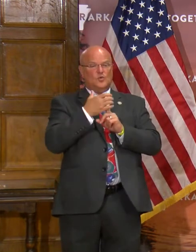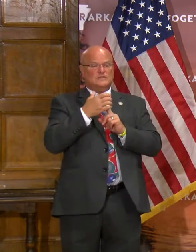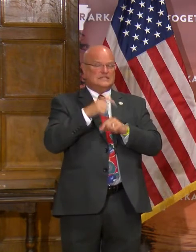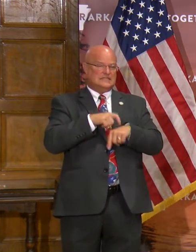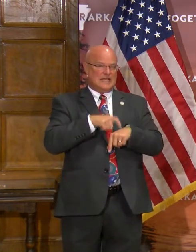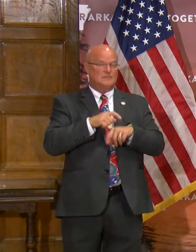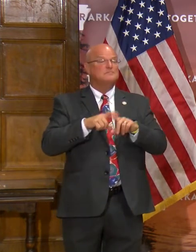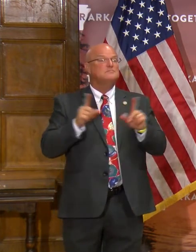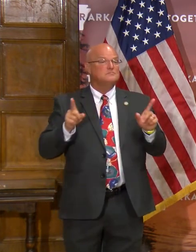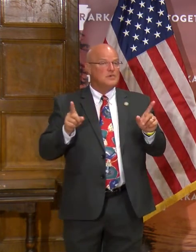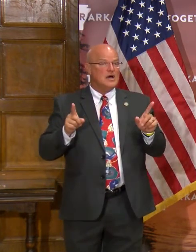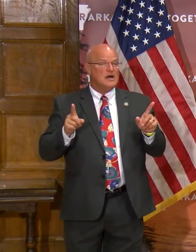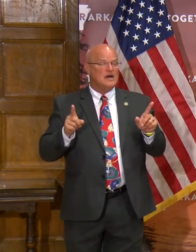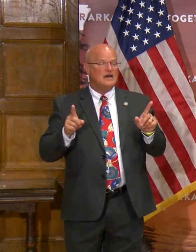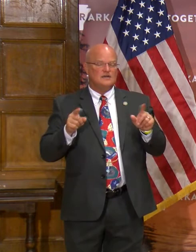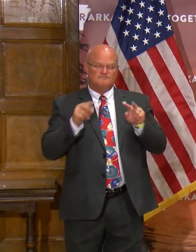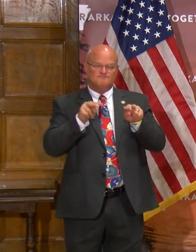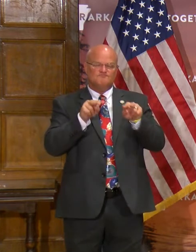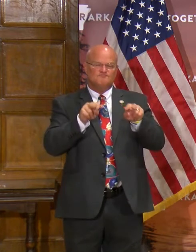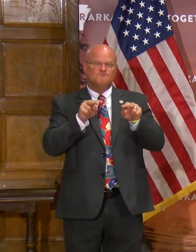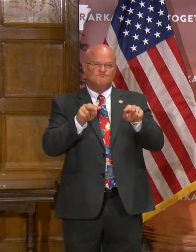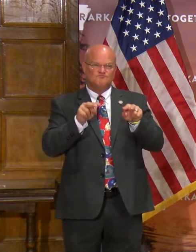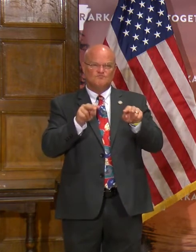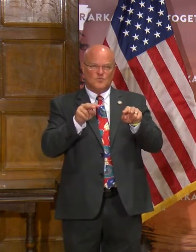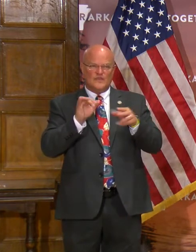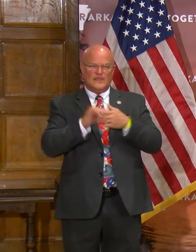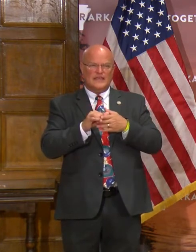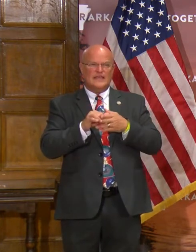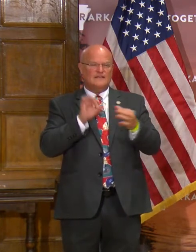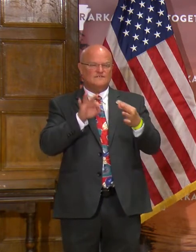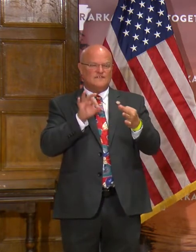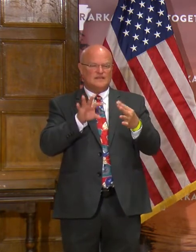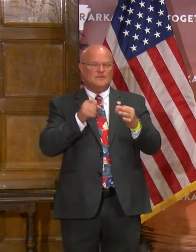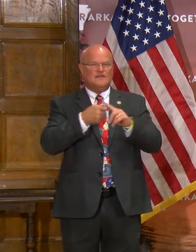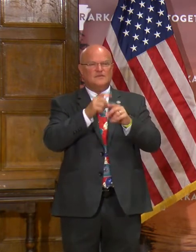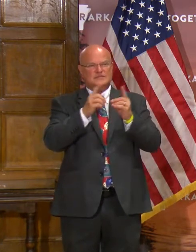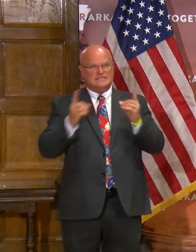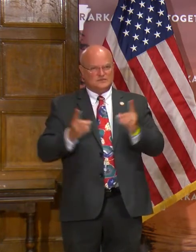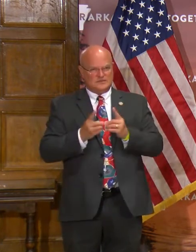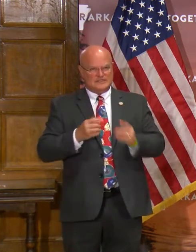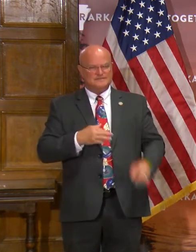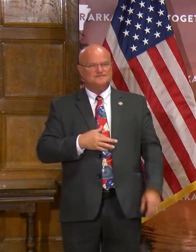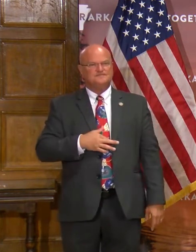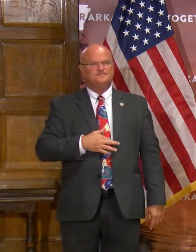period. But it's something that we continue to keep an eye on and we continue to receive feedback from districts on.